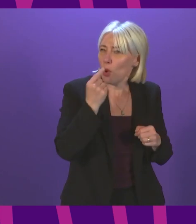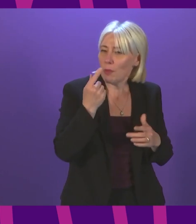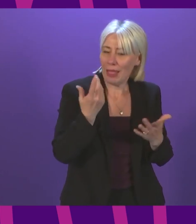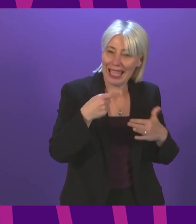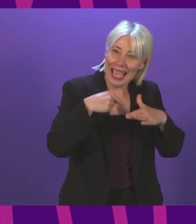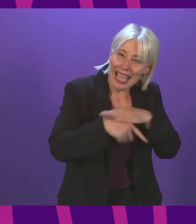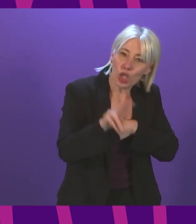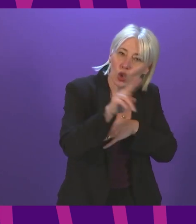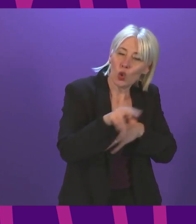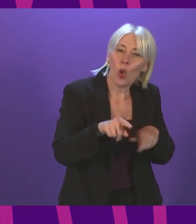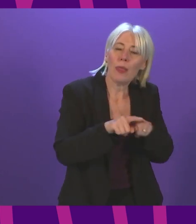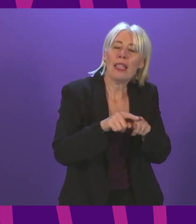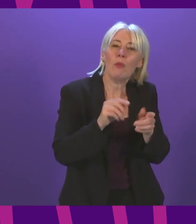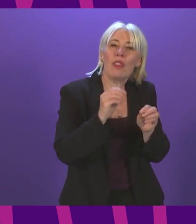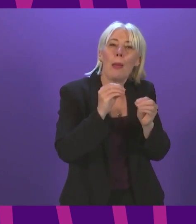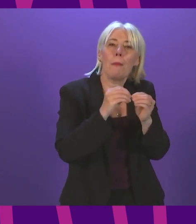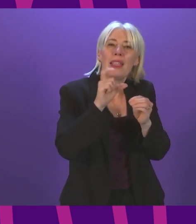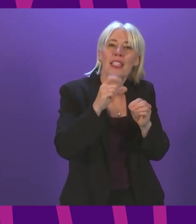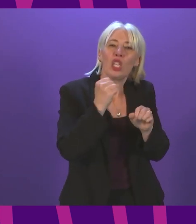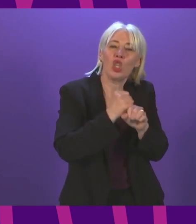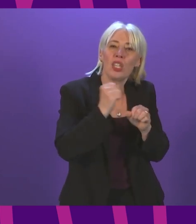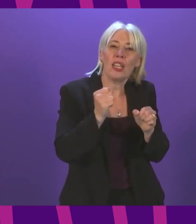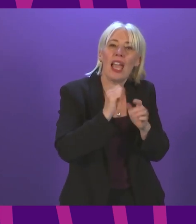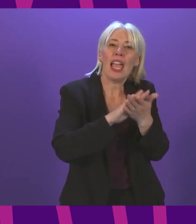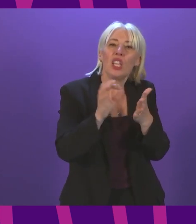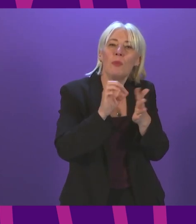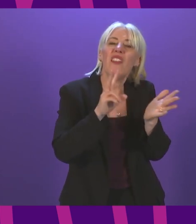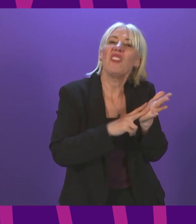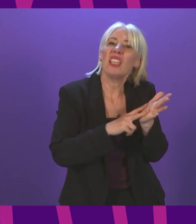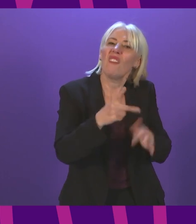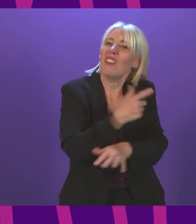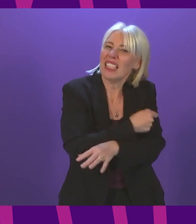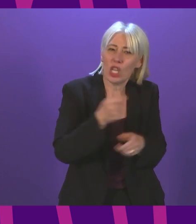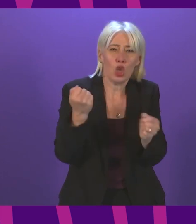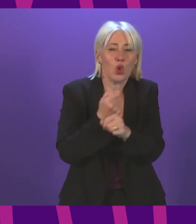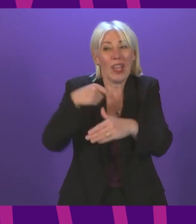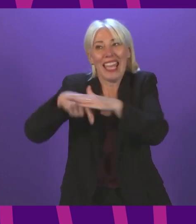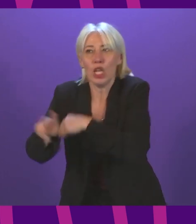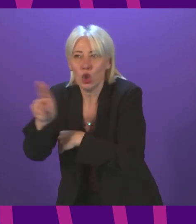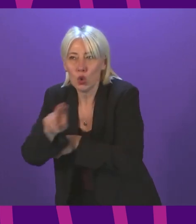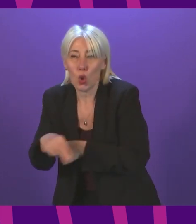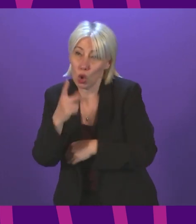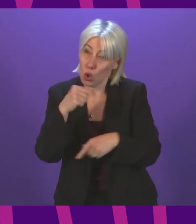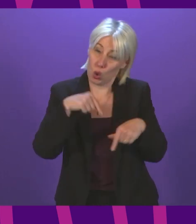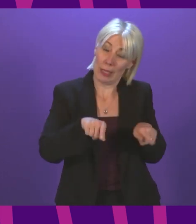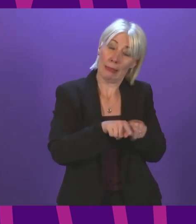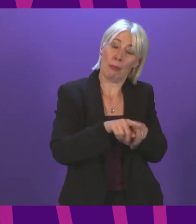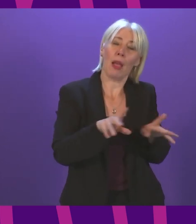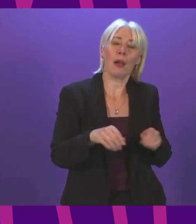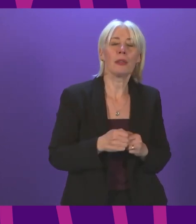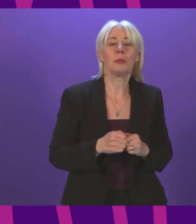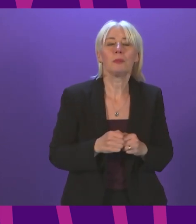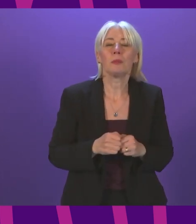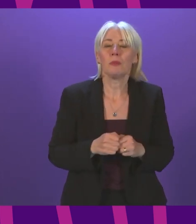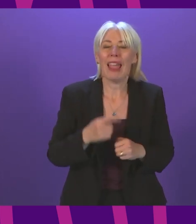to BCG and HPV vaccine programmes? First Minister. we're already in discussions about this, and I set this out last week